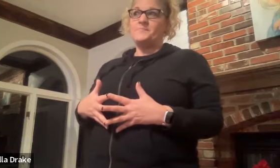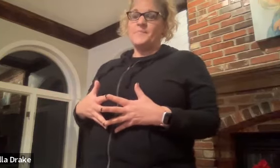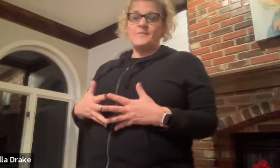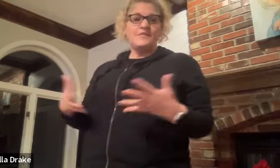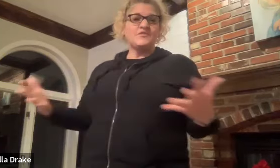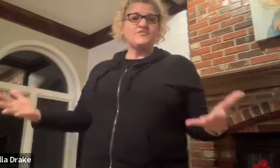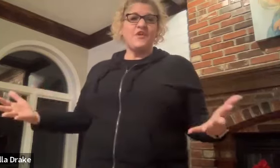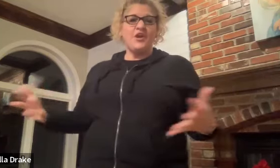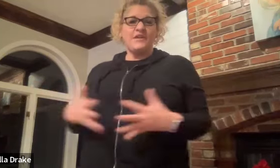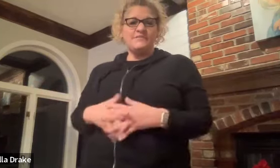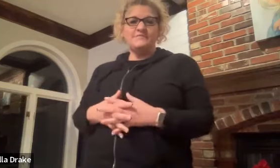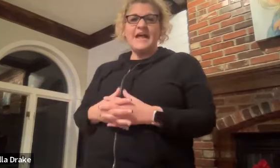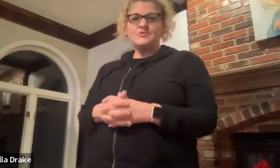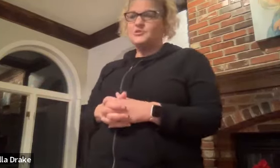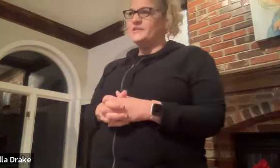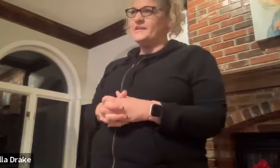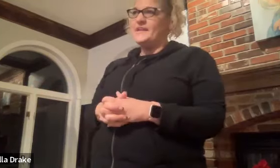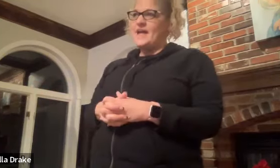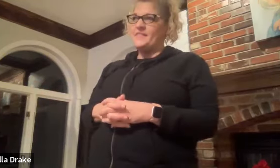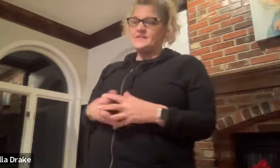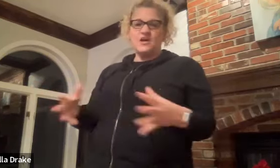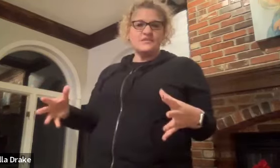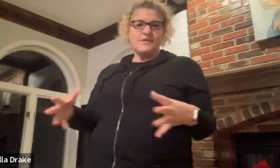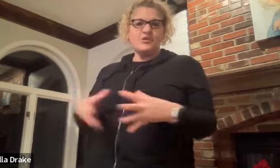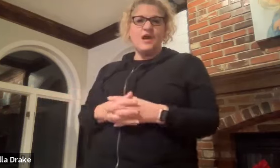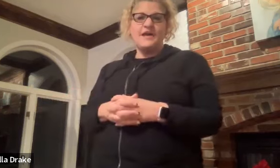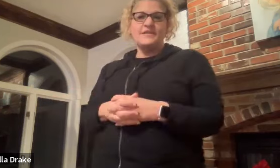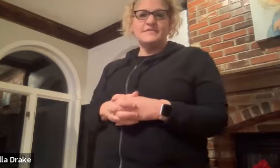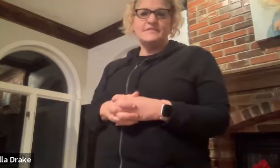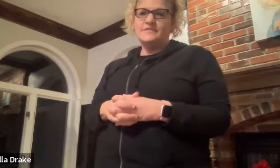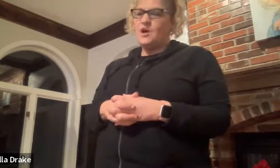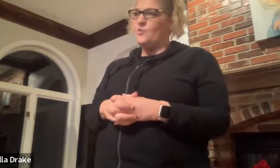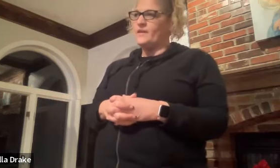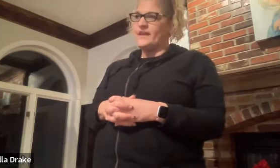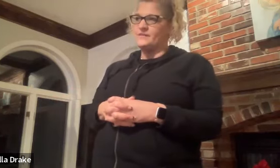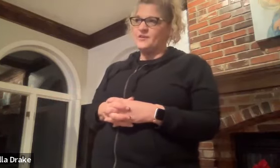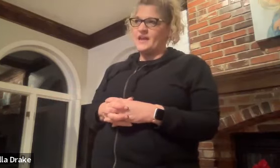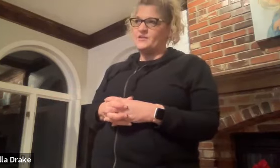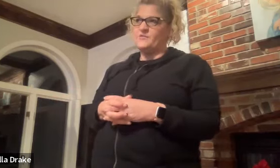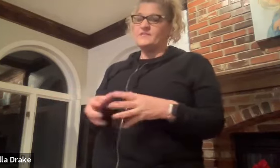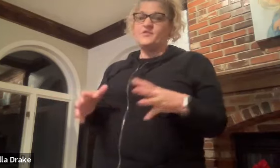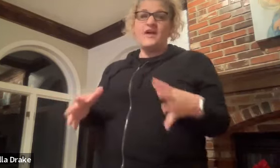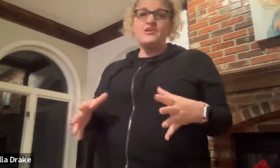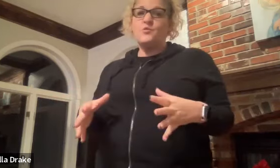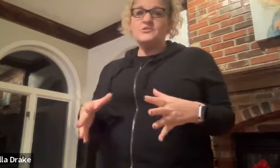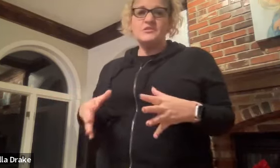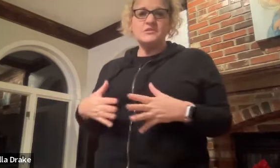this is a very natural and i think it's awesome that you guys all want to like learn how to do this if you have any questions